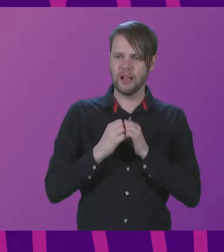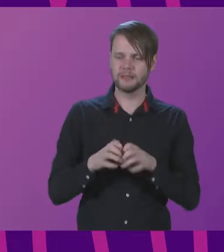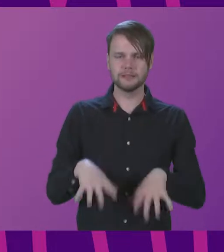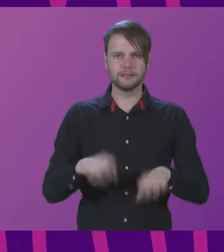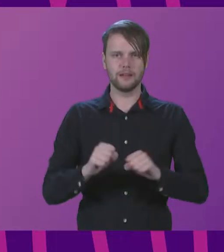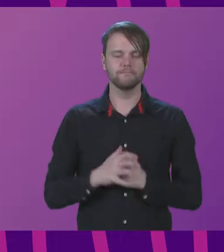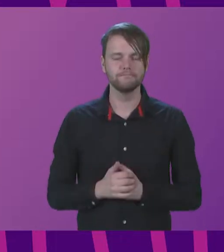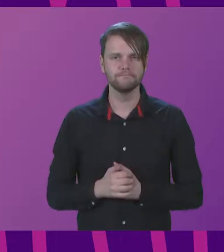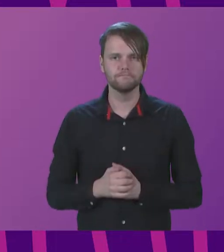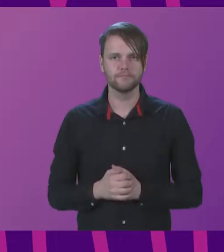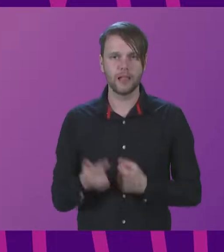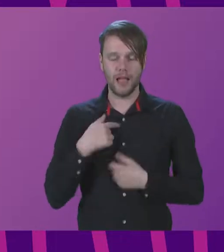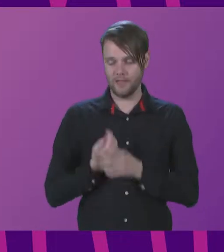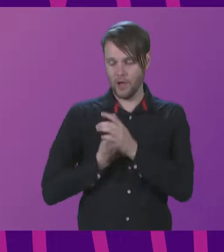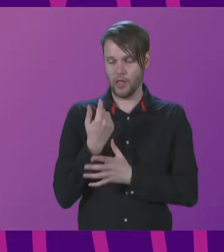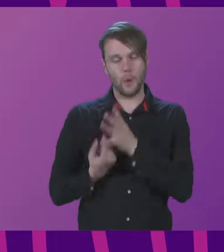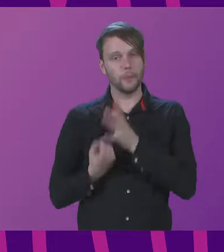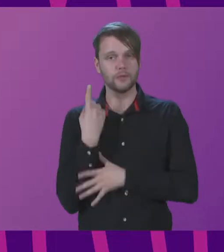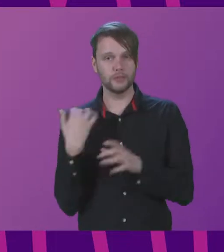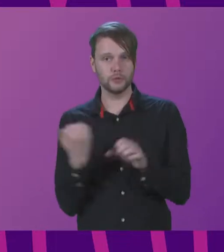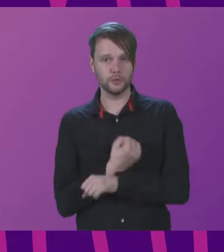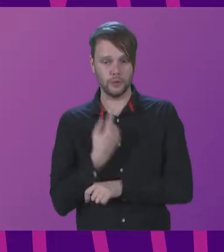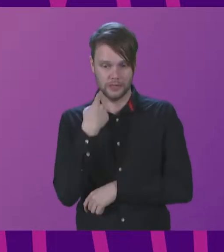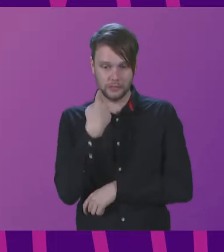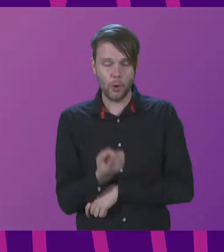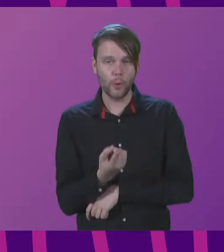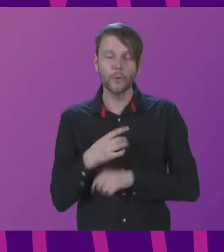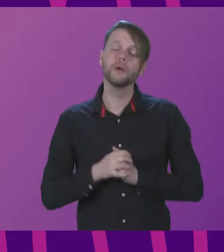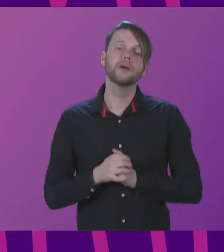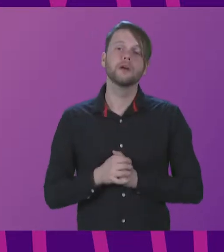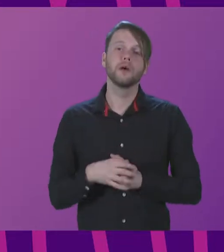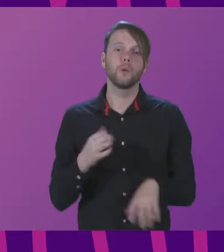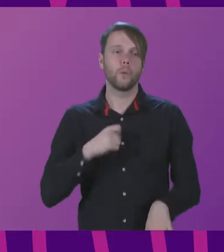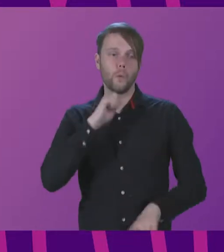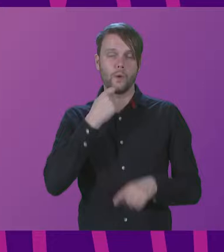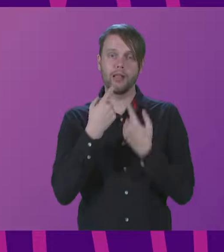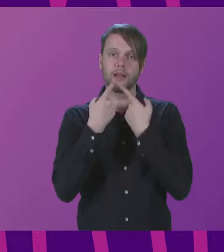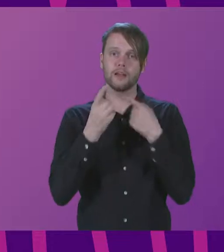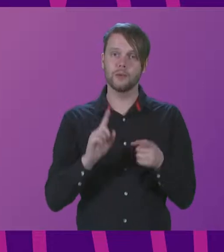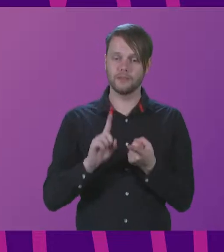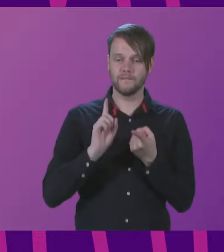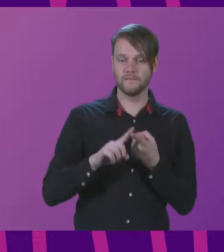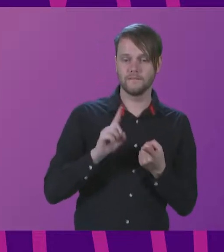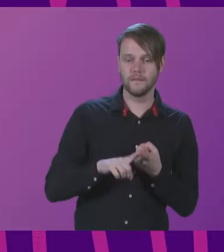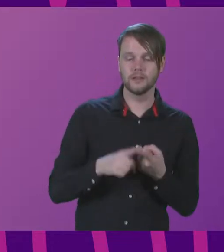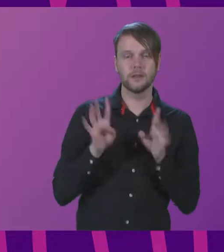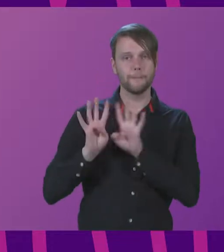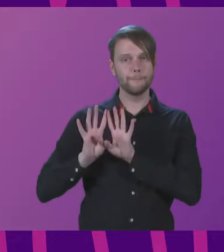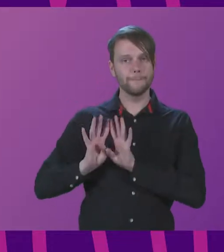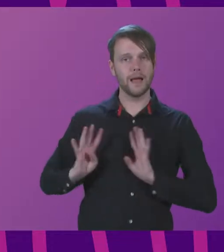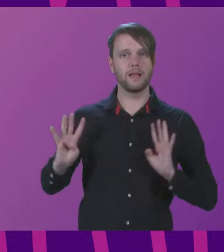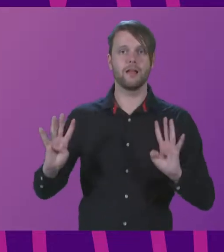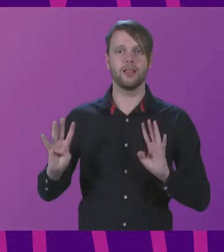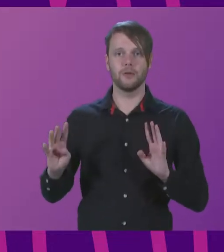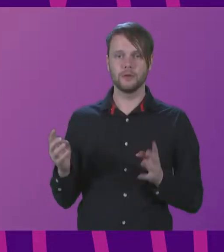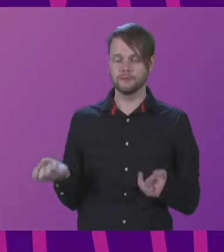I'll have the early opportunity to do that tomorrow when we'll be announcing the first of a panel to